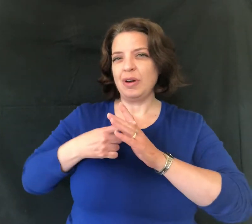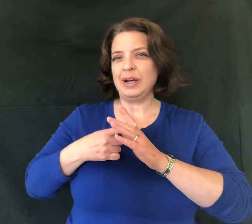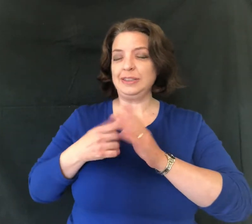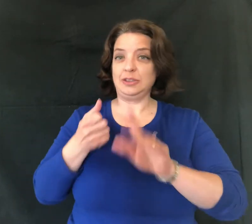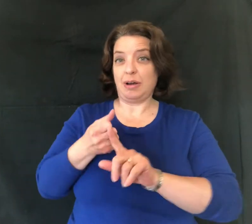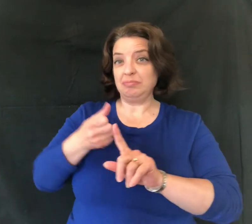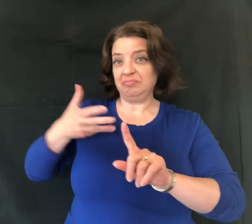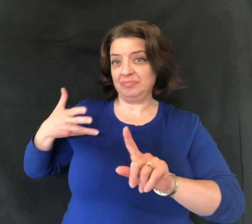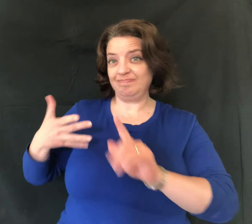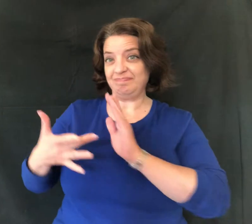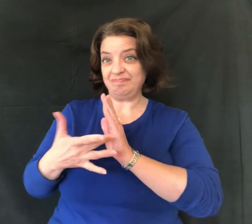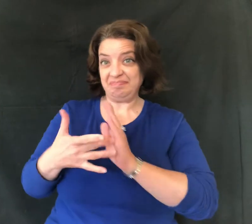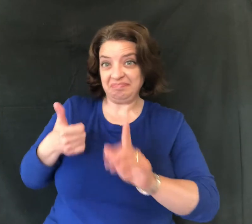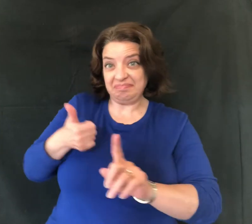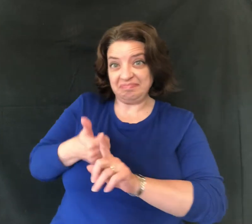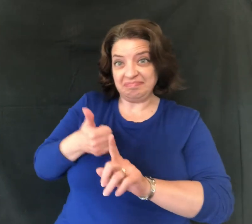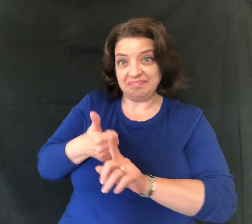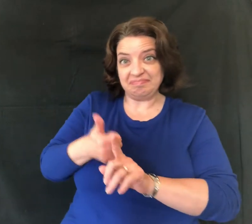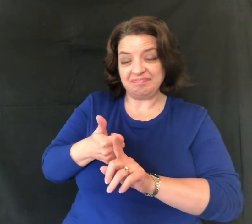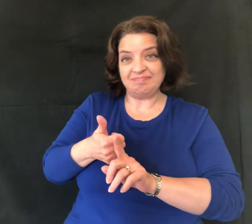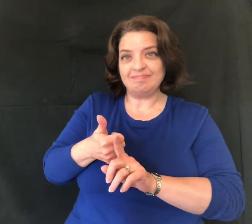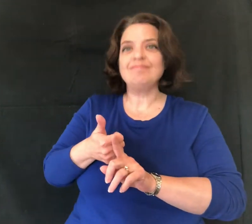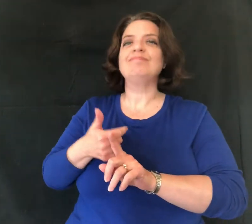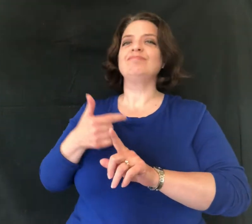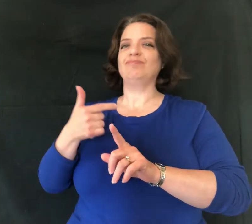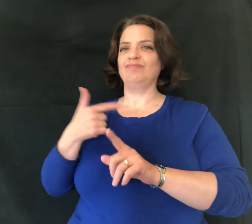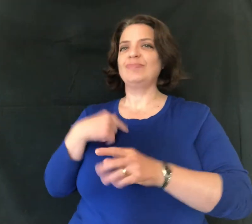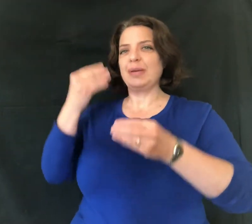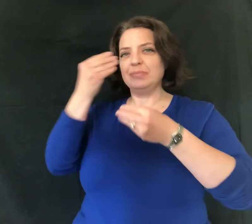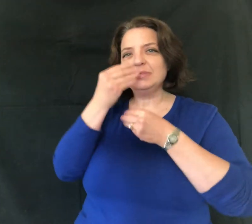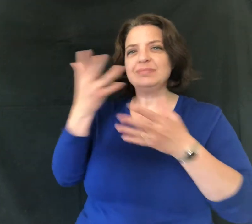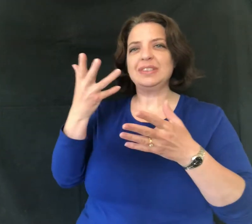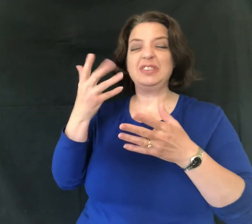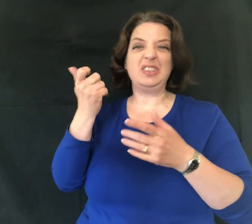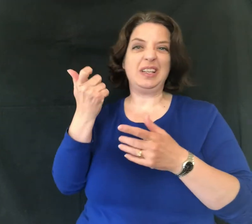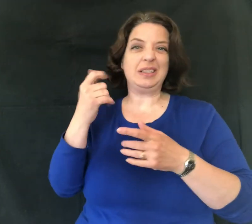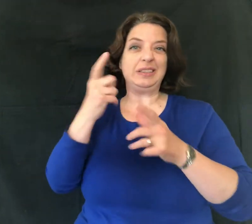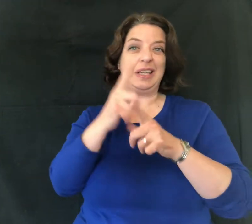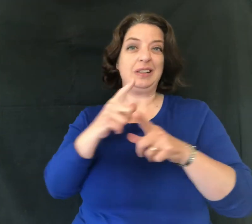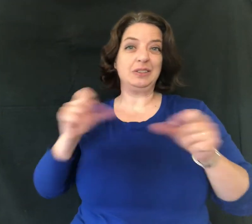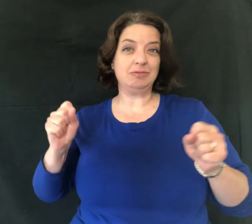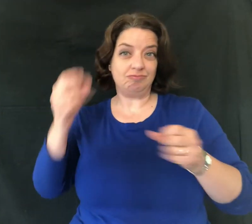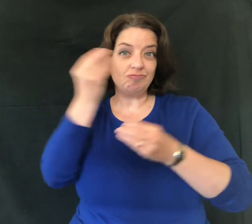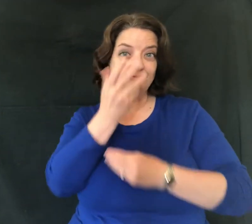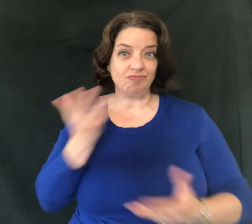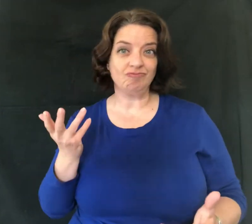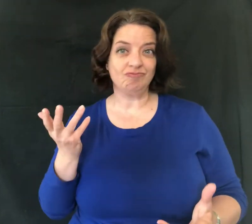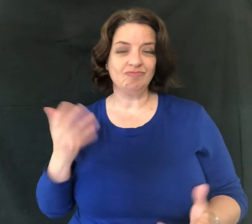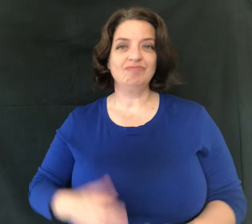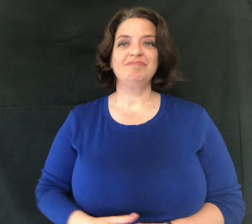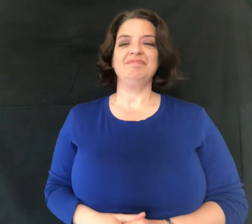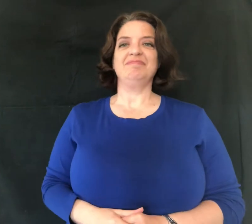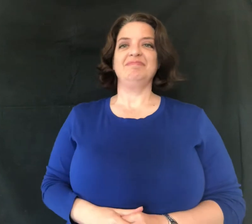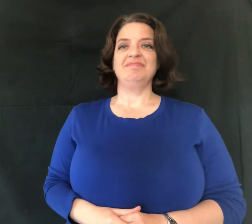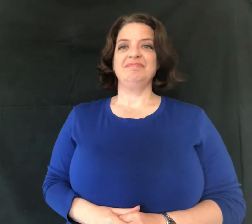But before I start the expansion technique itself, I'm going to give you a little bit of linguistic information.